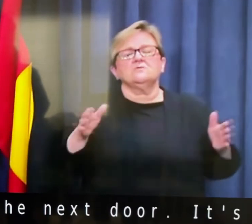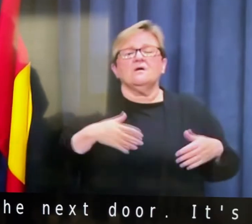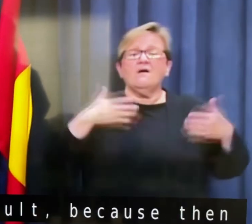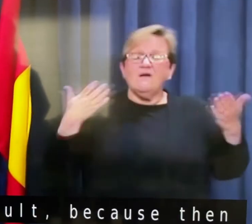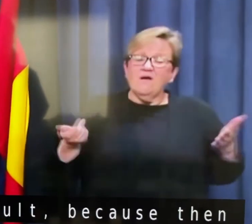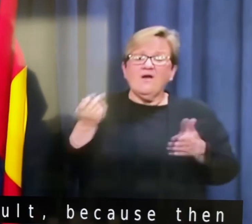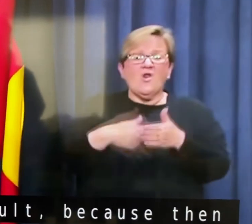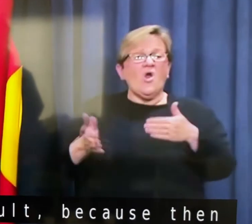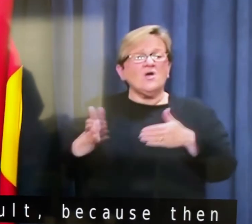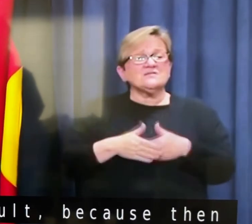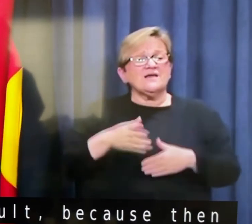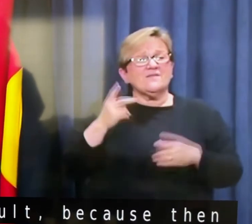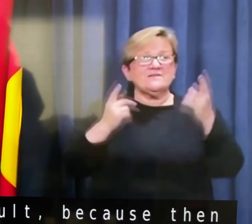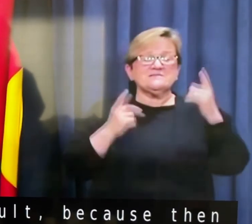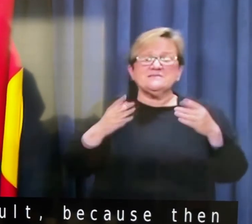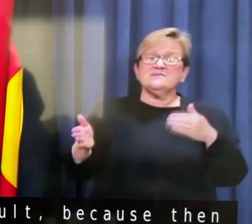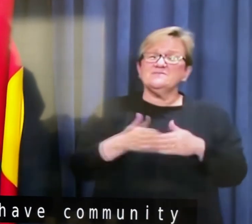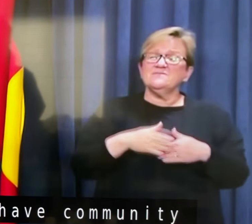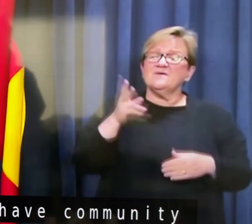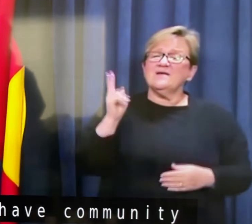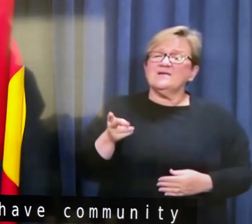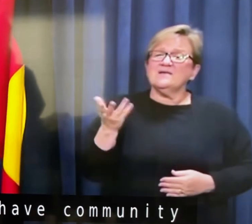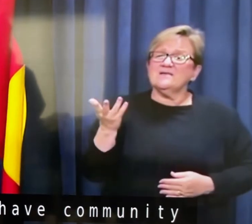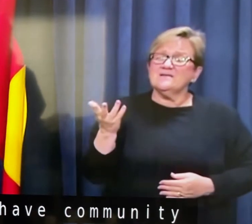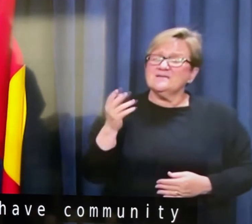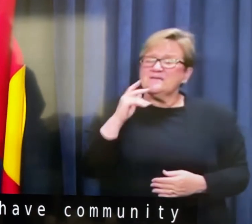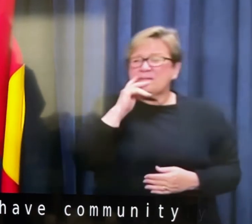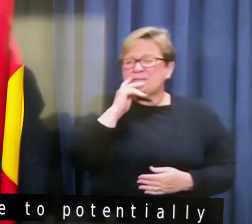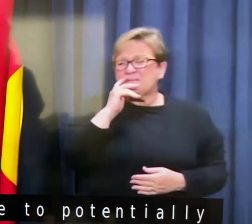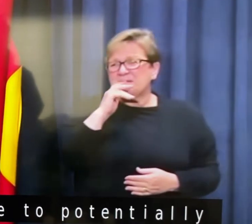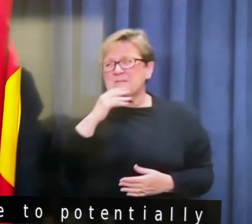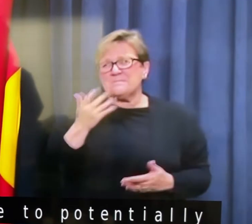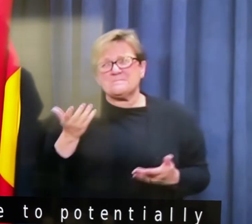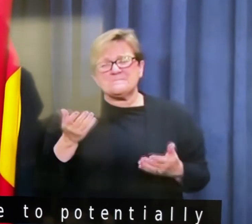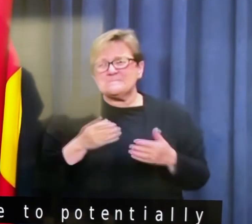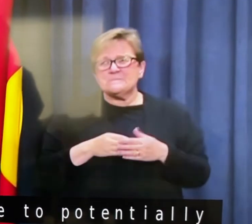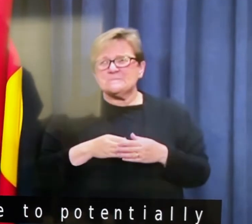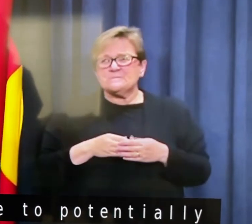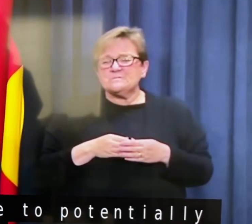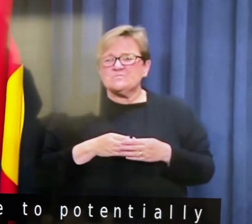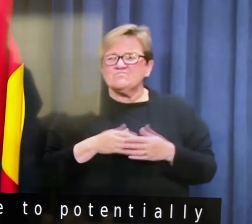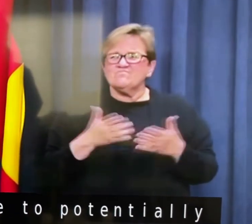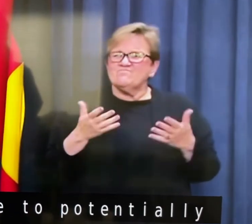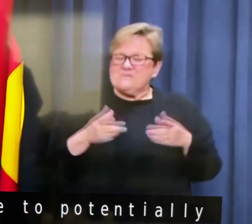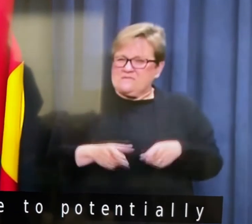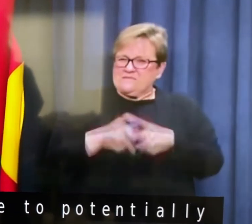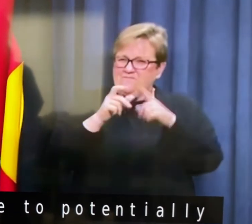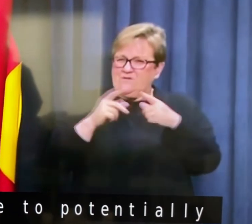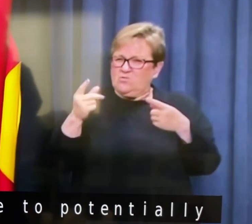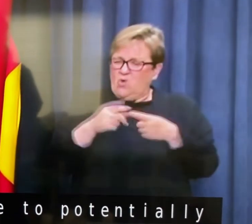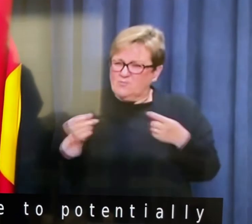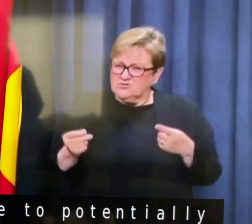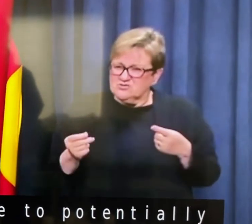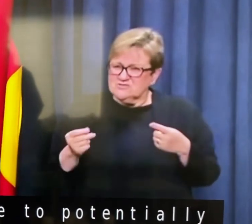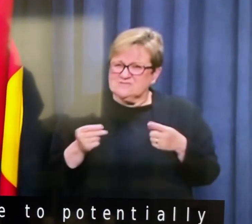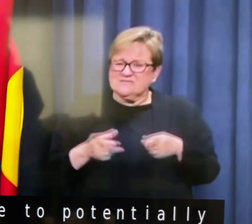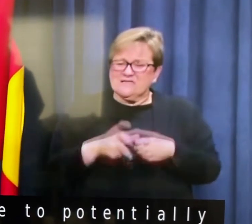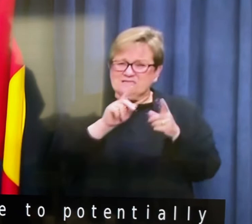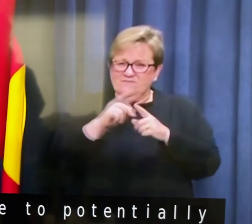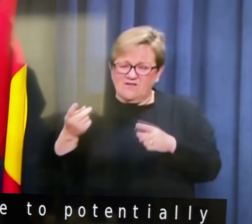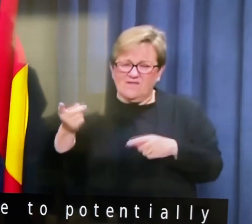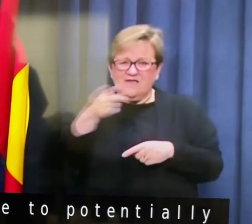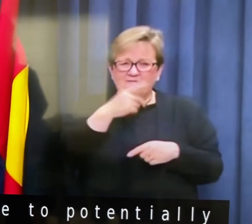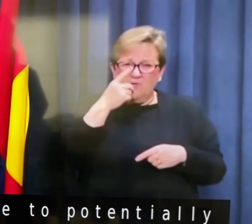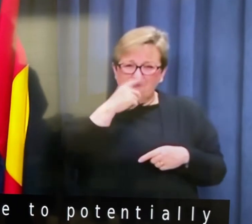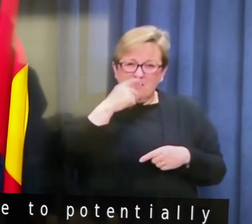had to potentially lock down the whole city. Um, so this is a, uh, difficult option, a difficult thing for